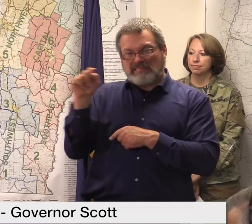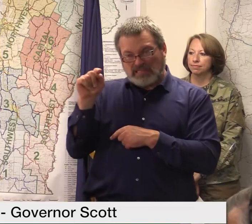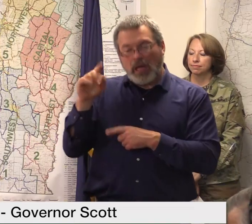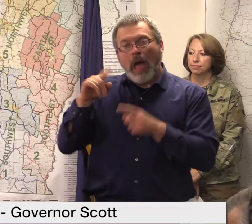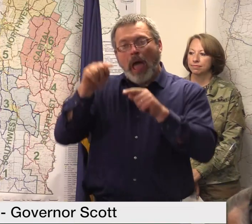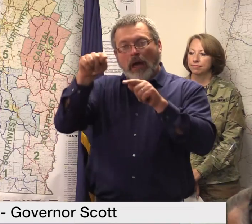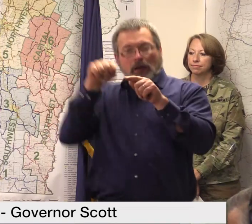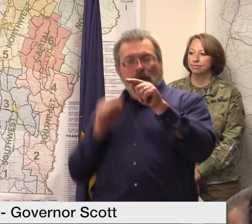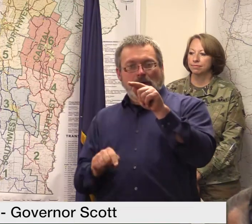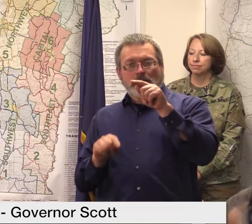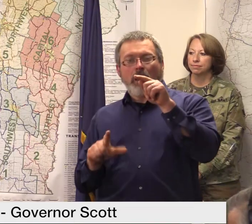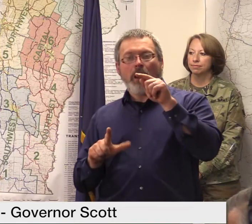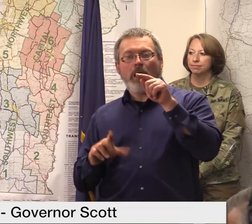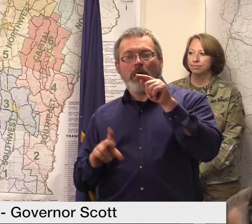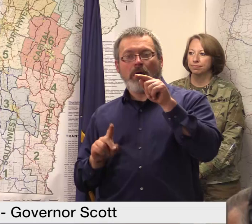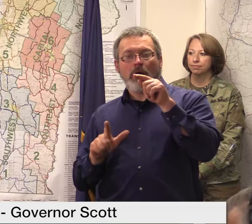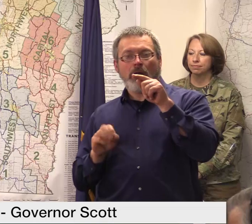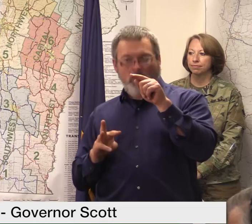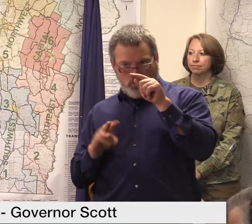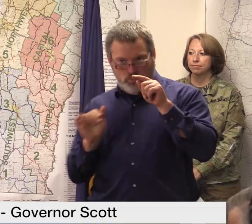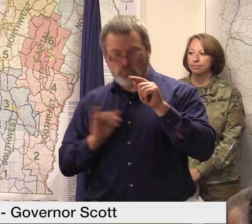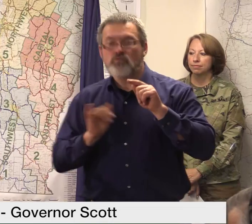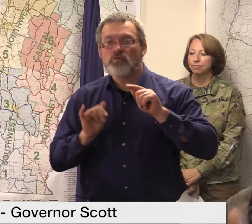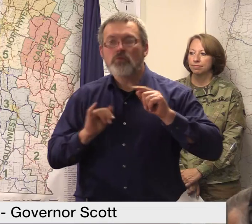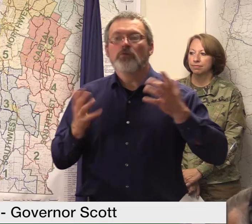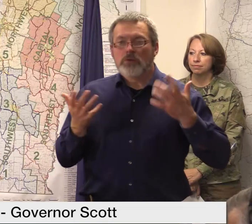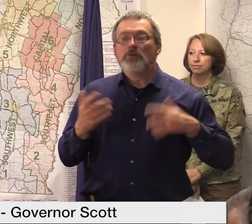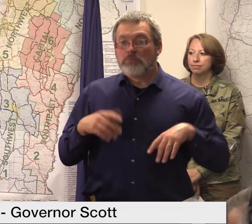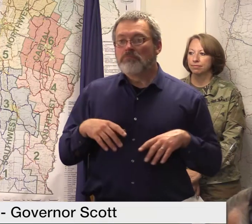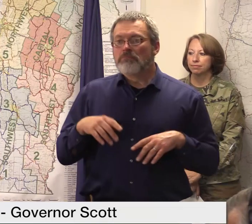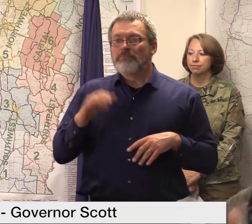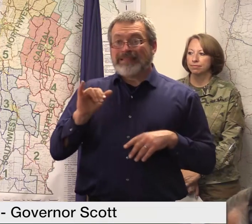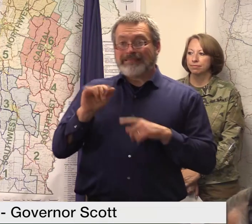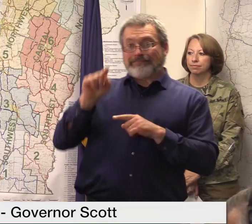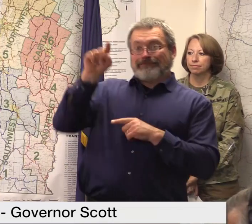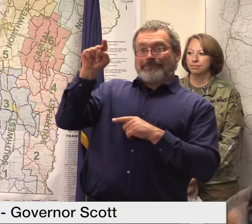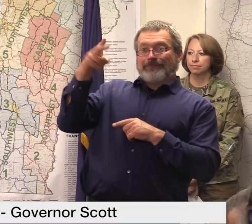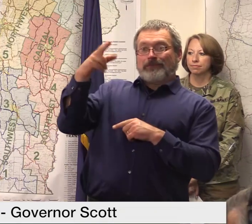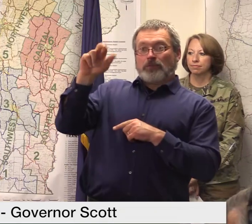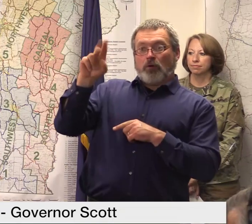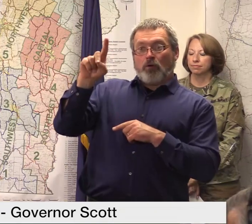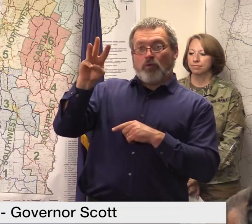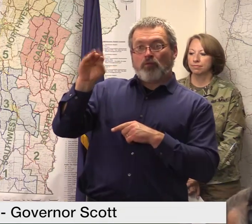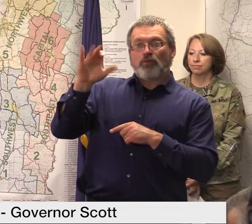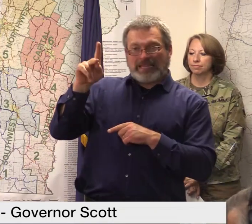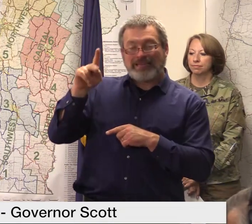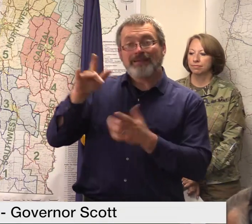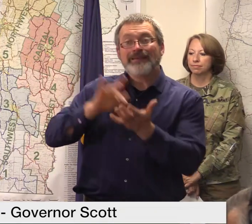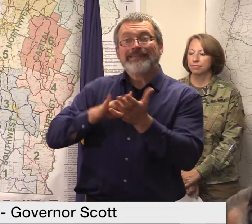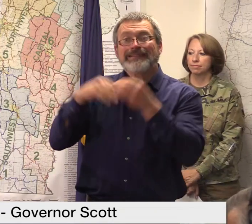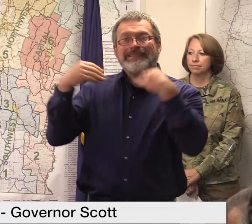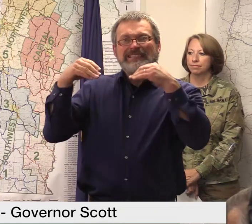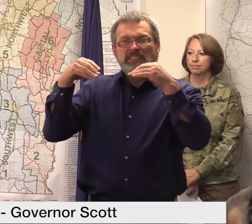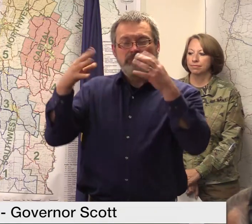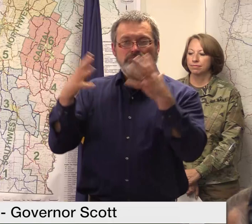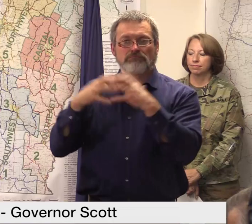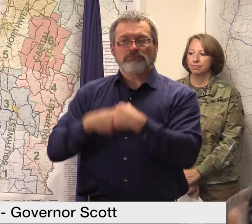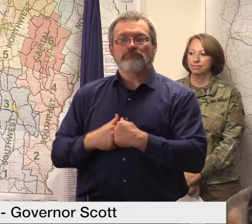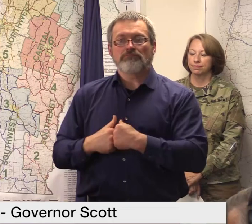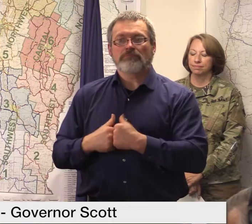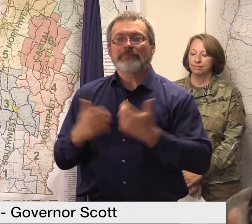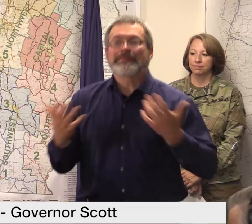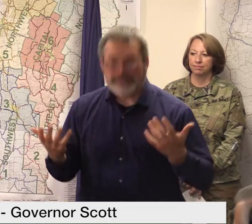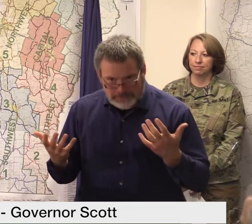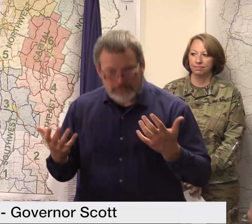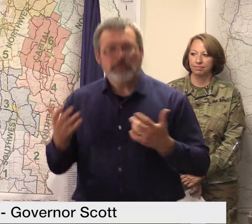the loss of a local pharmacy in Hardwick by coordinating with Walgreens to provide a mobile pharmacy capability these are just